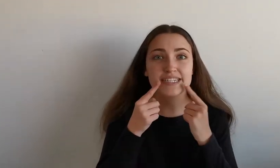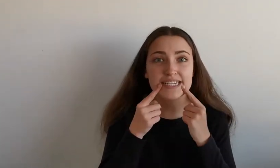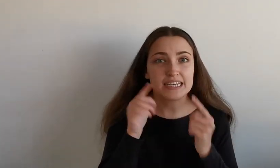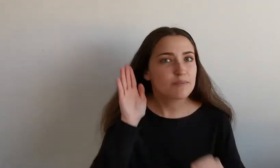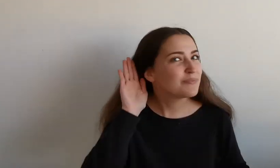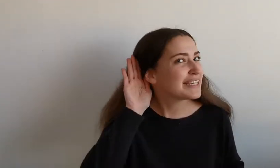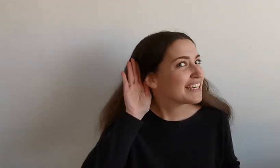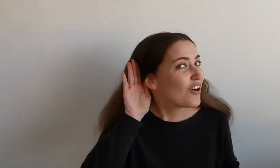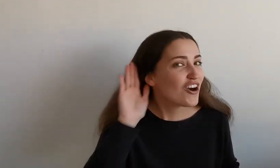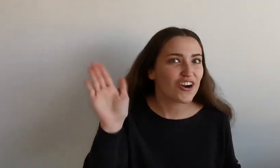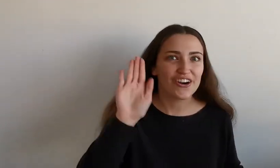TPR.